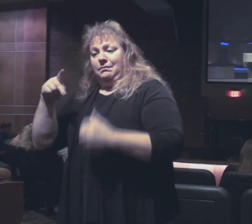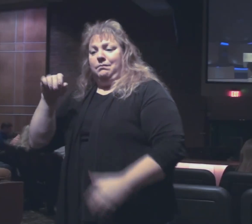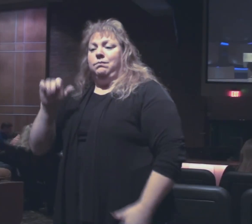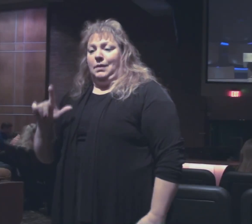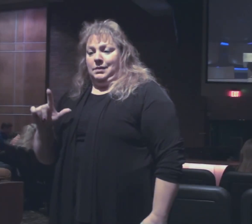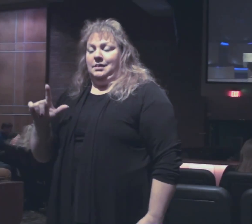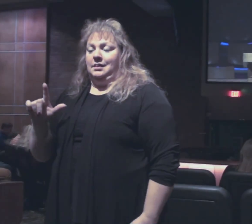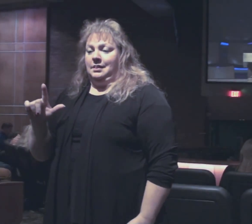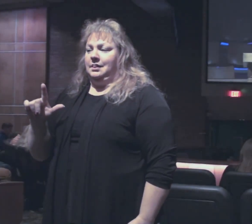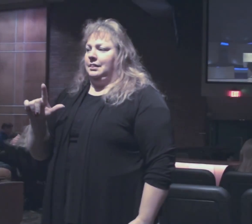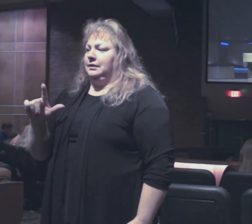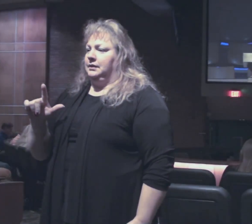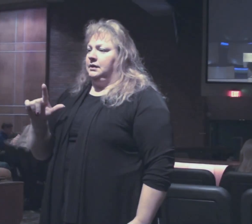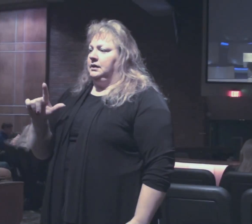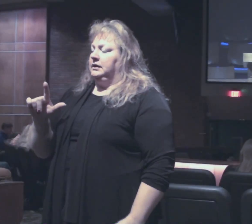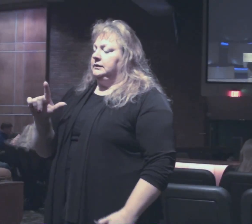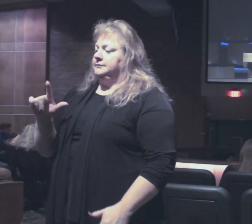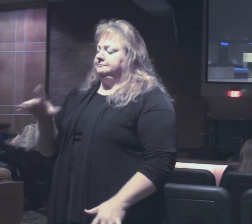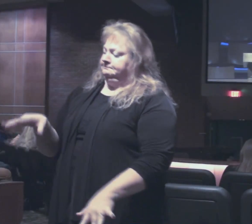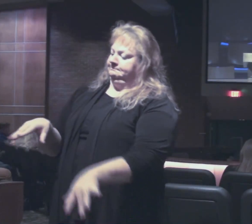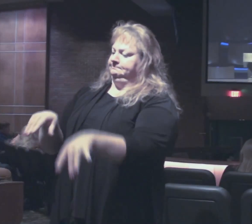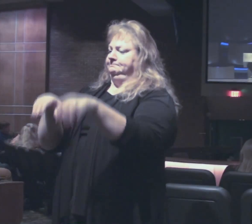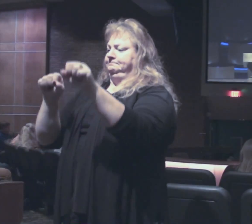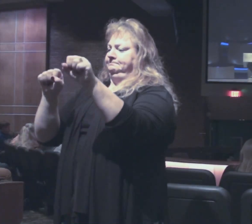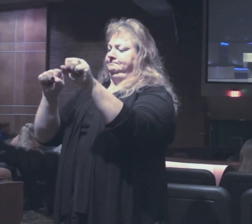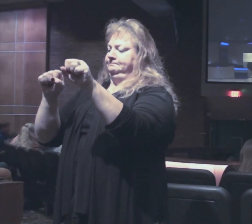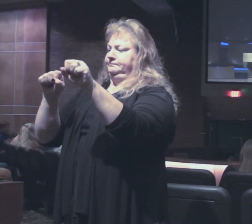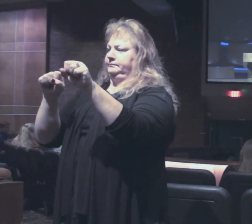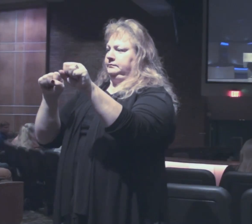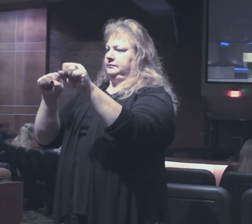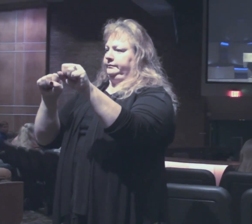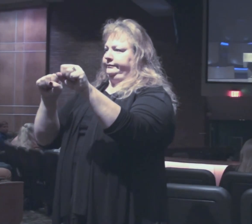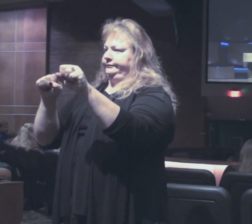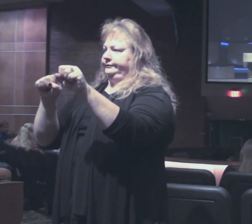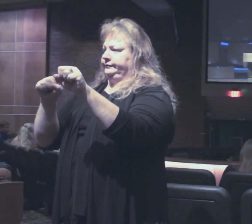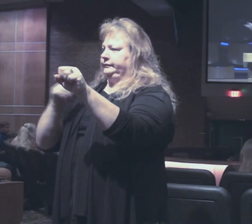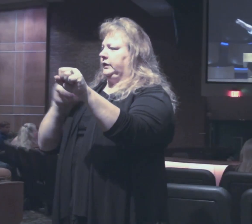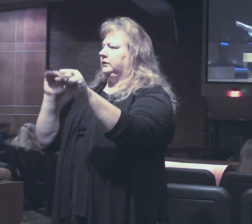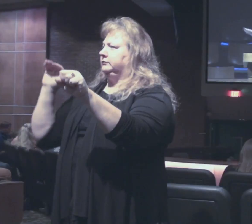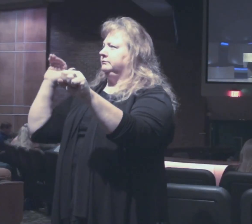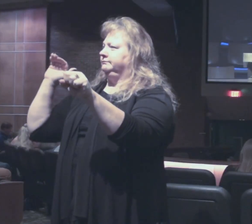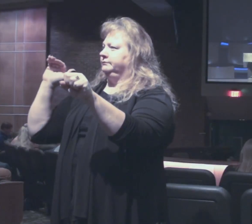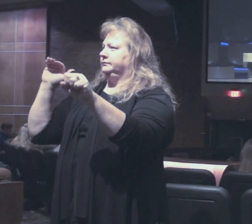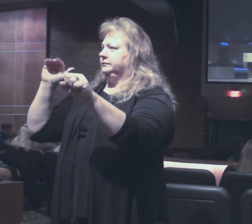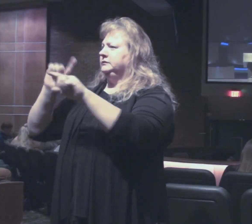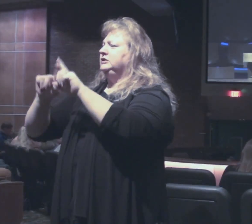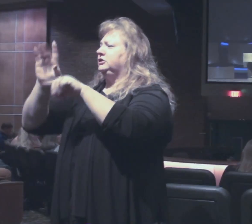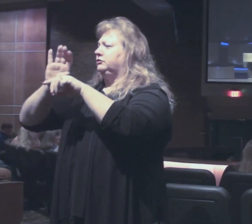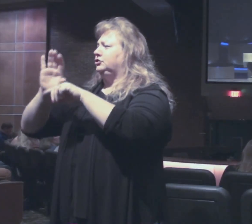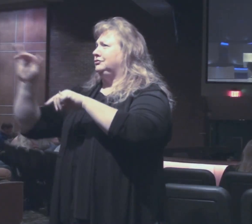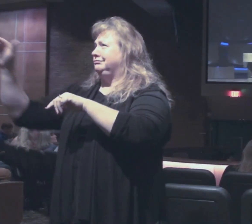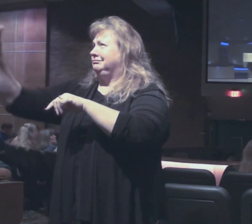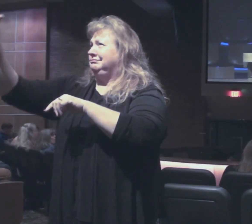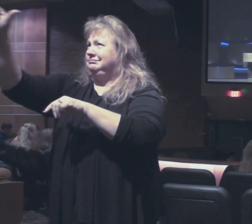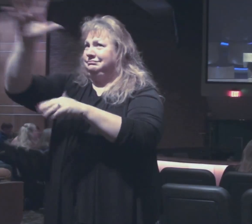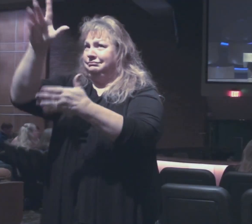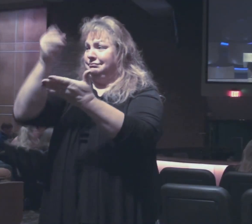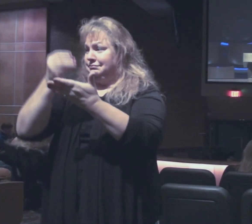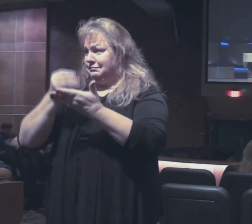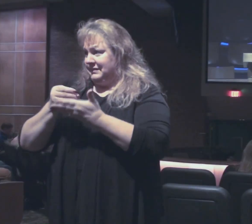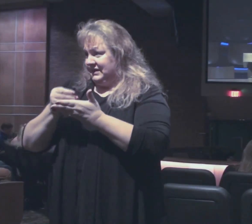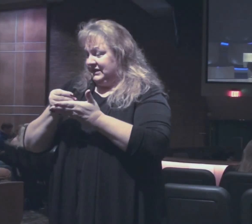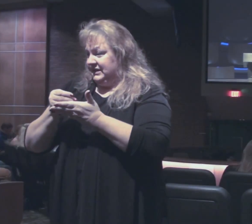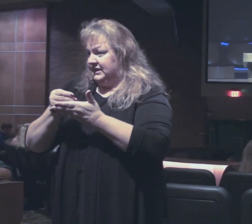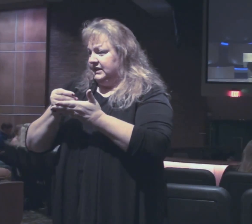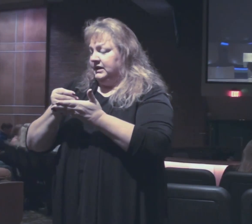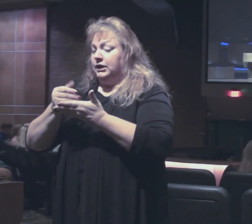heading up, if you will, a collection among the Gentile churches to